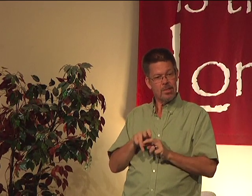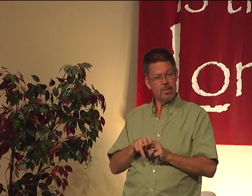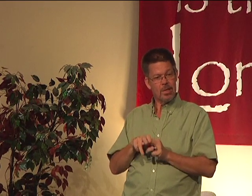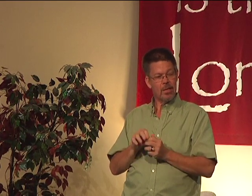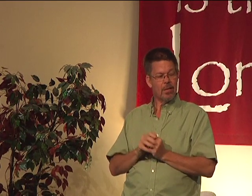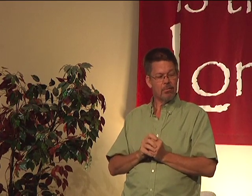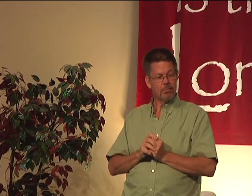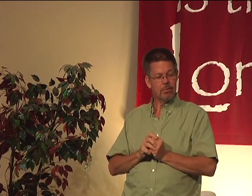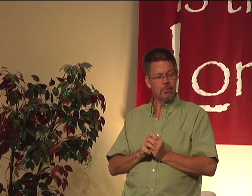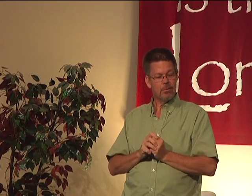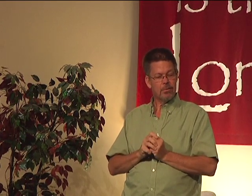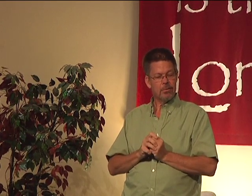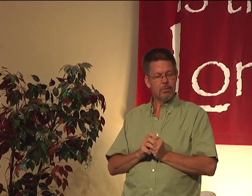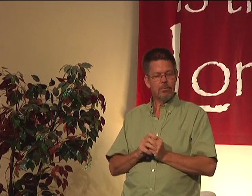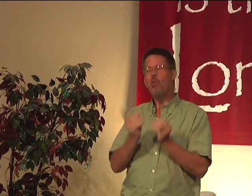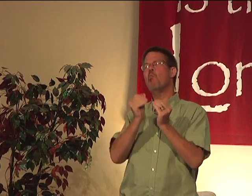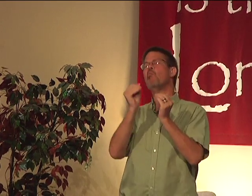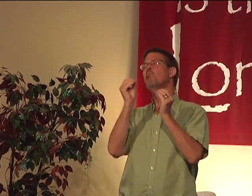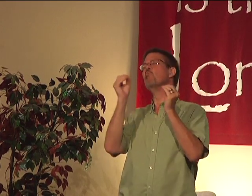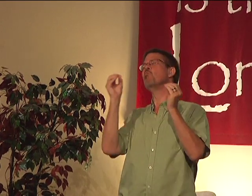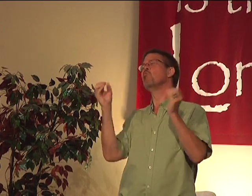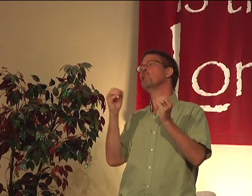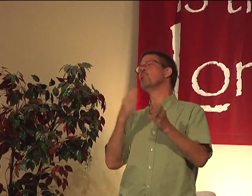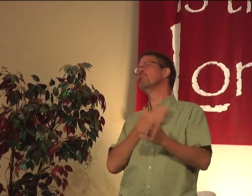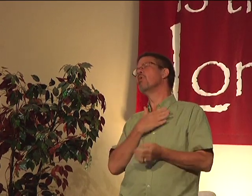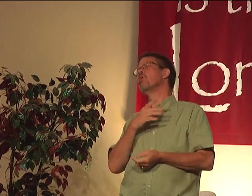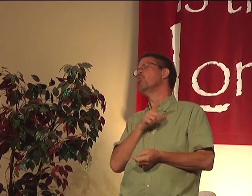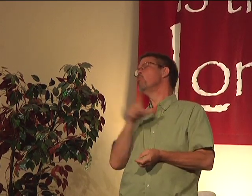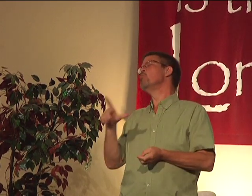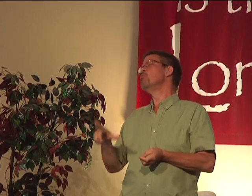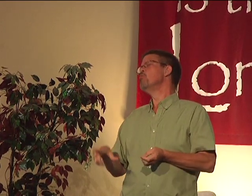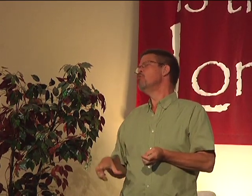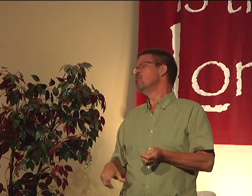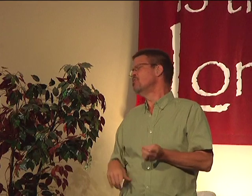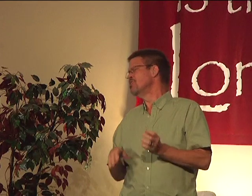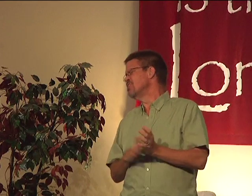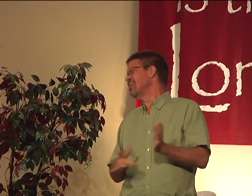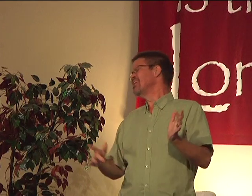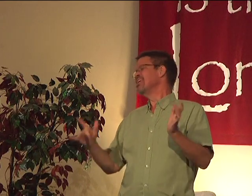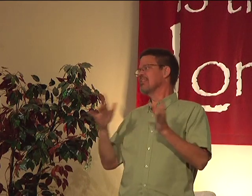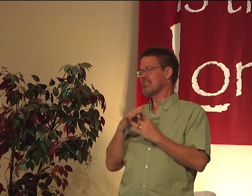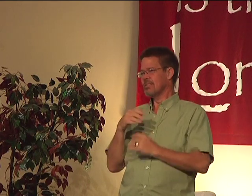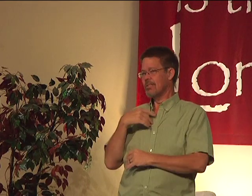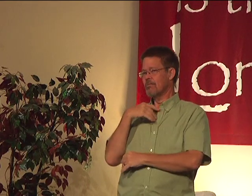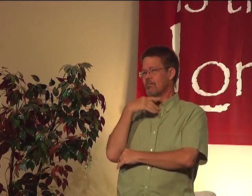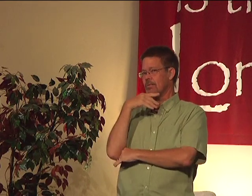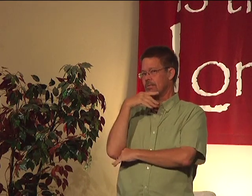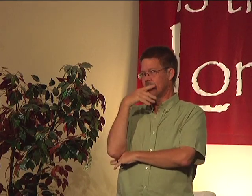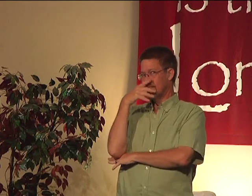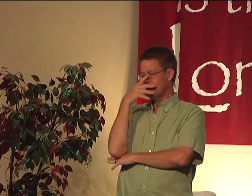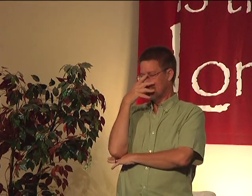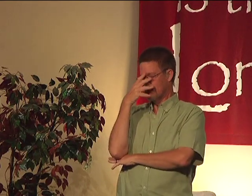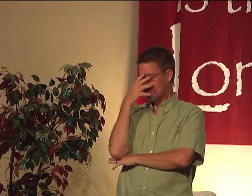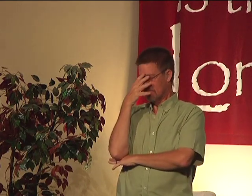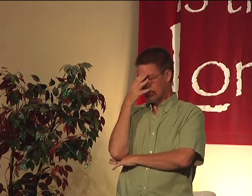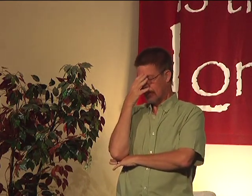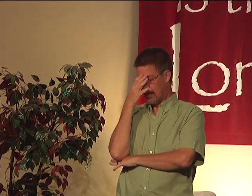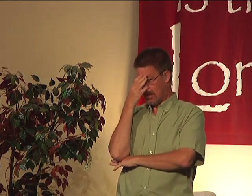my mother would just sit there and she says, oh my Lord Jesus. And I'd be going,